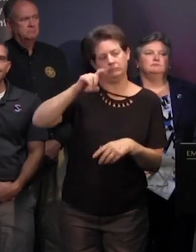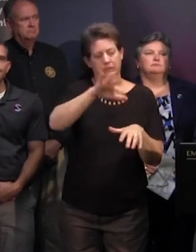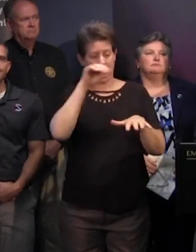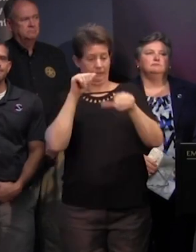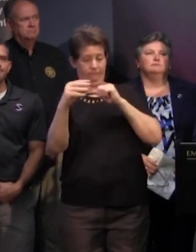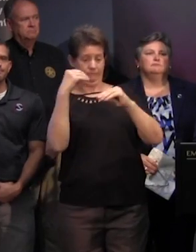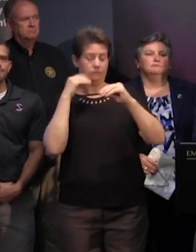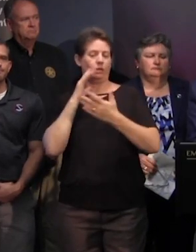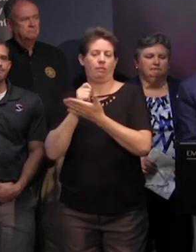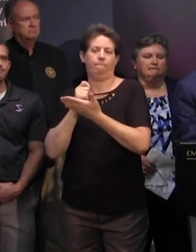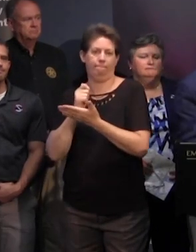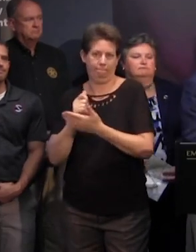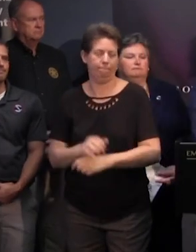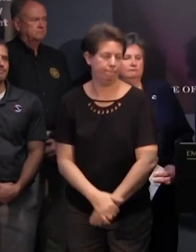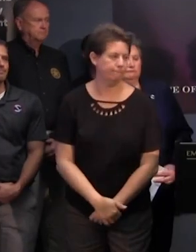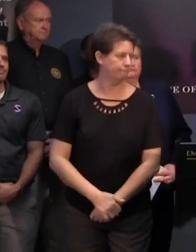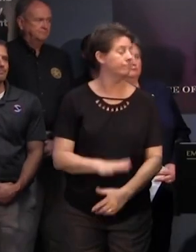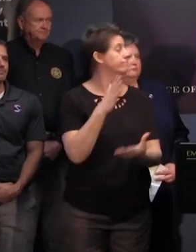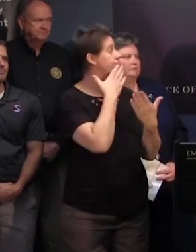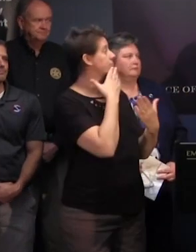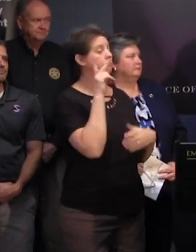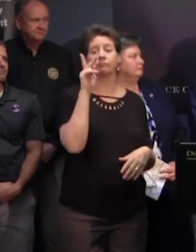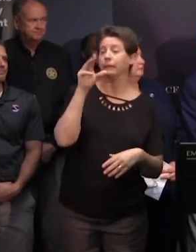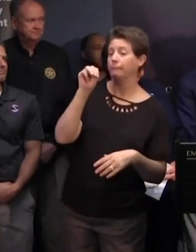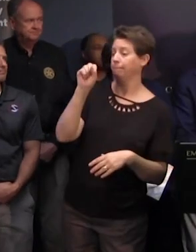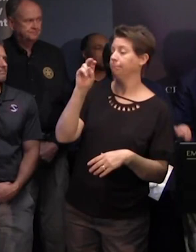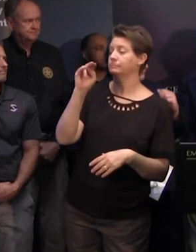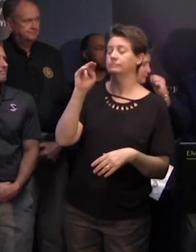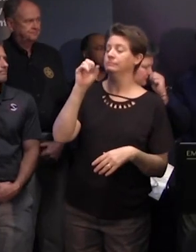move from the coast thank you governor thank you kim stenson